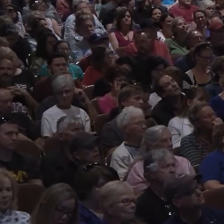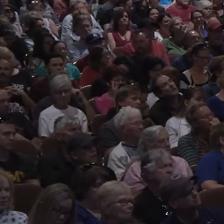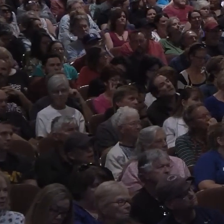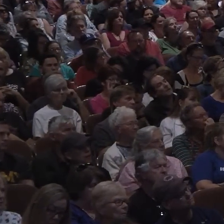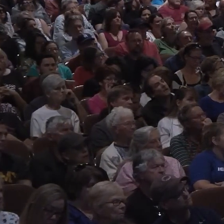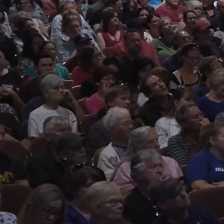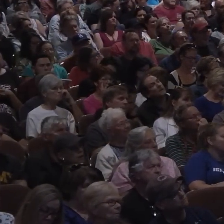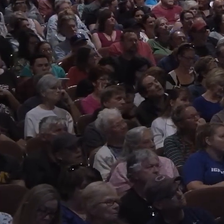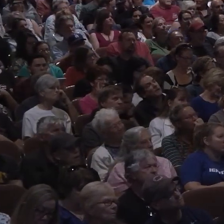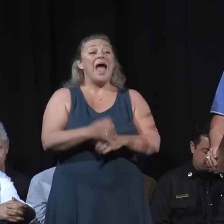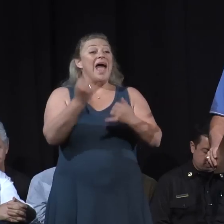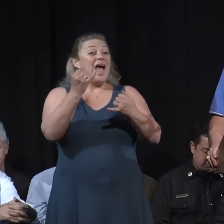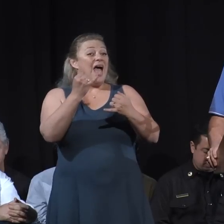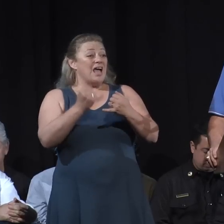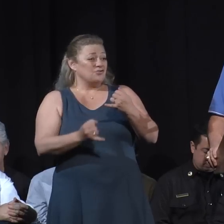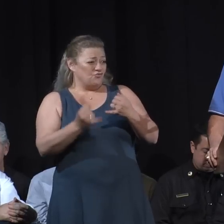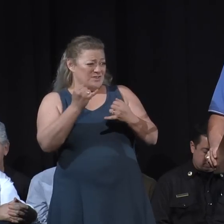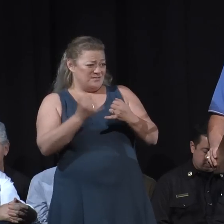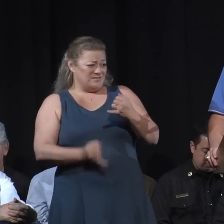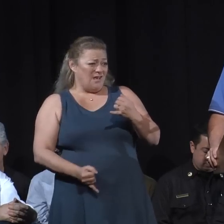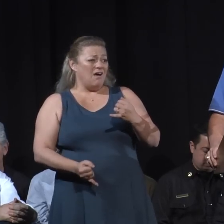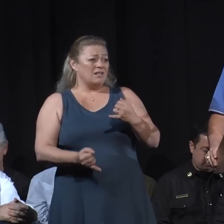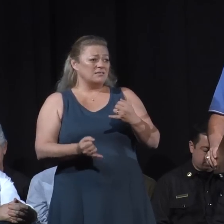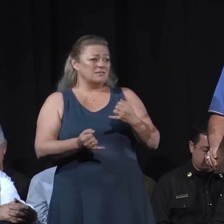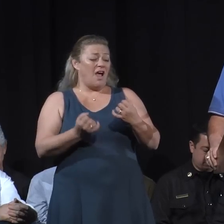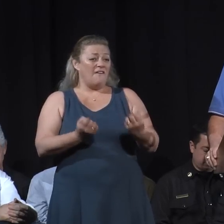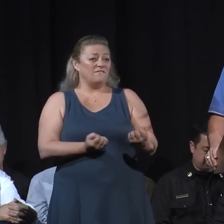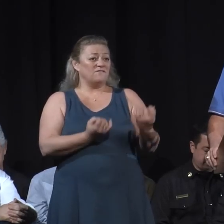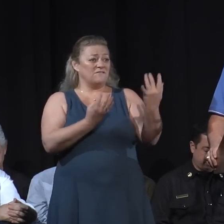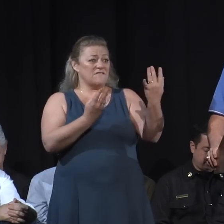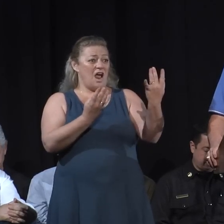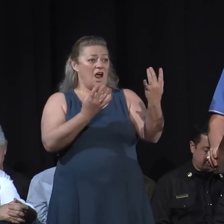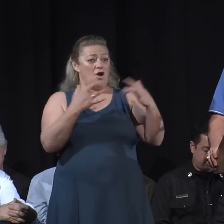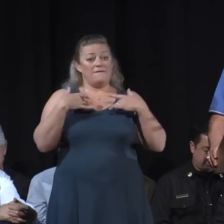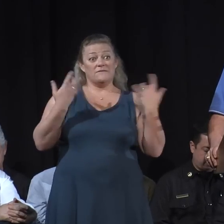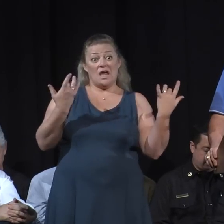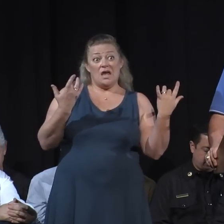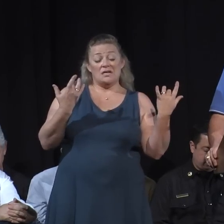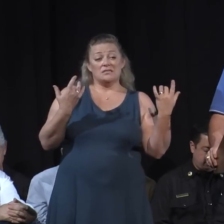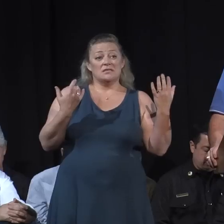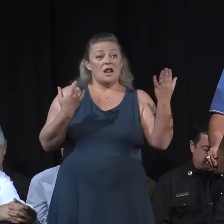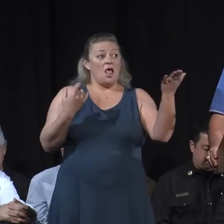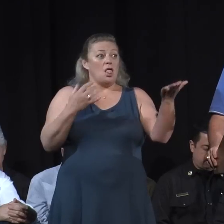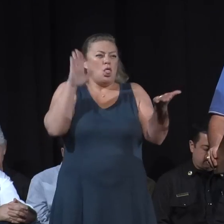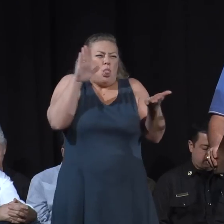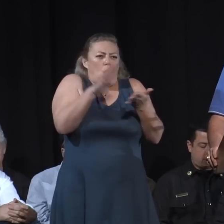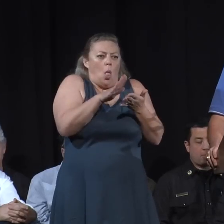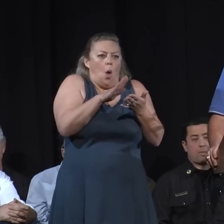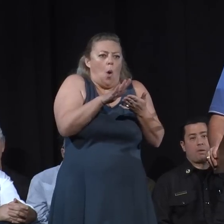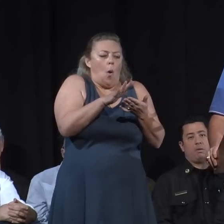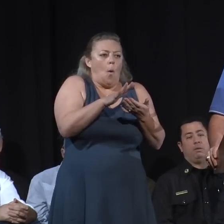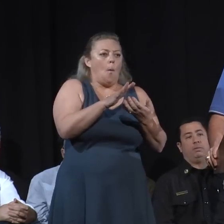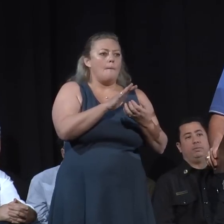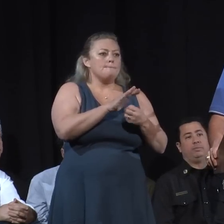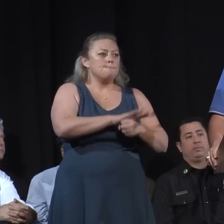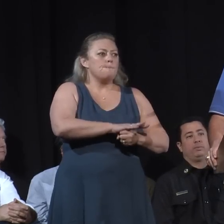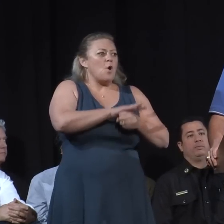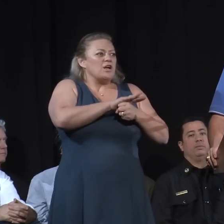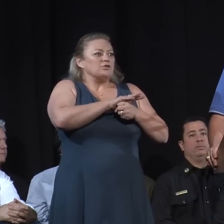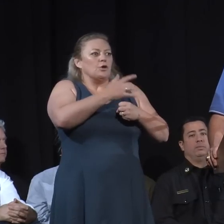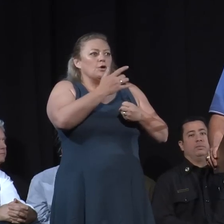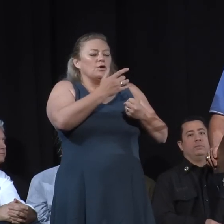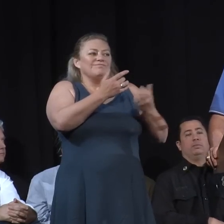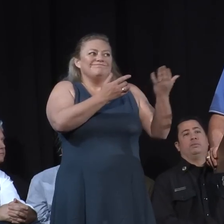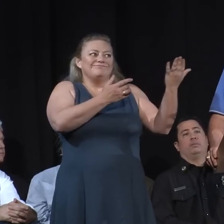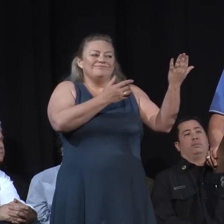But as a result of the fire event, the low pressure we experienced on the hillside caused us to institute a boil water